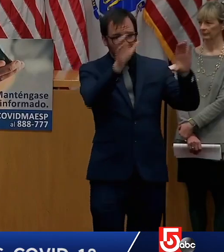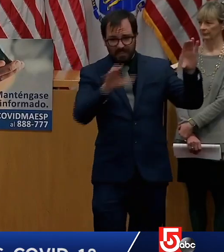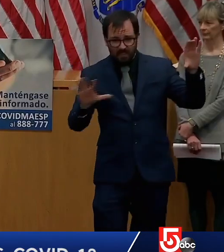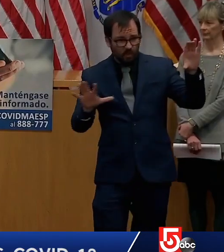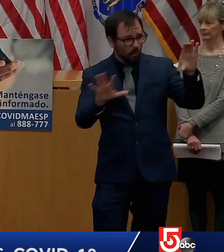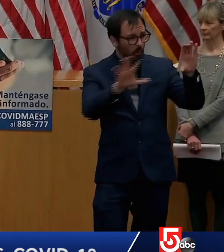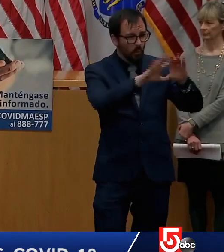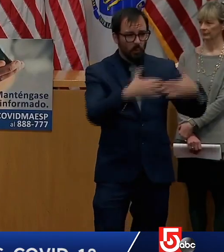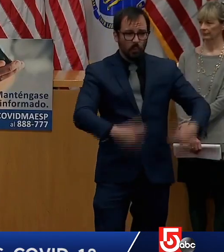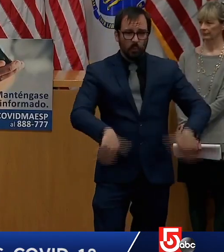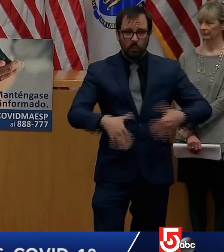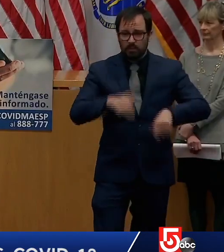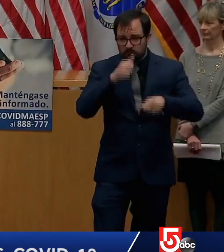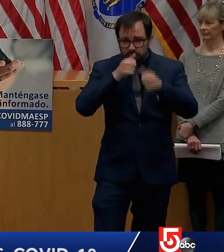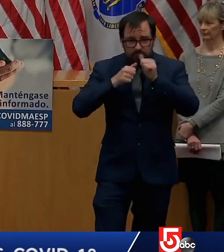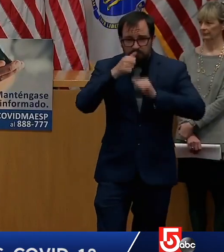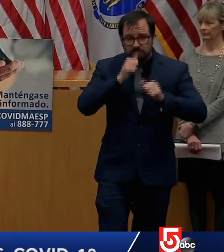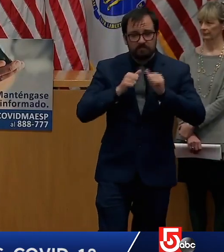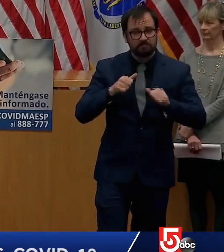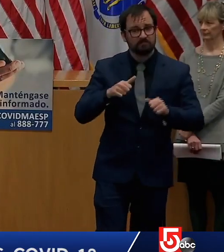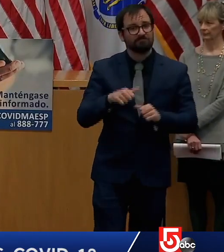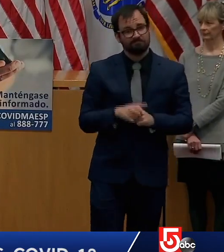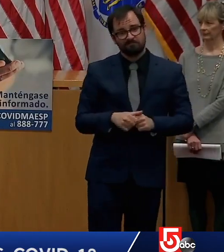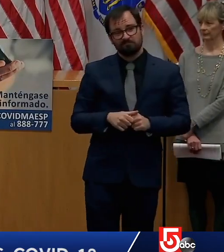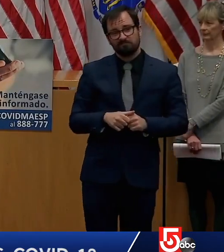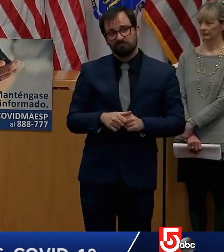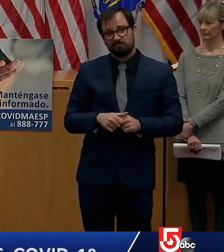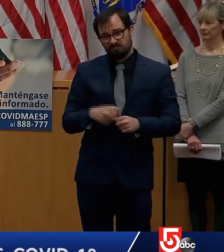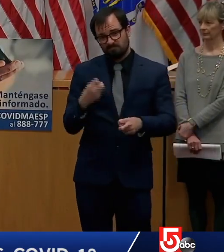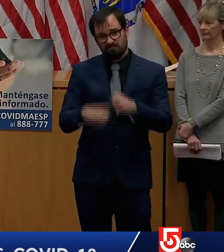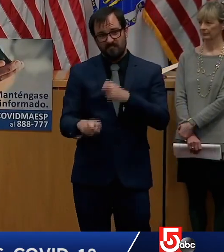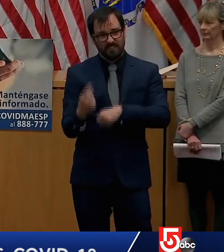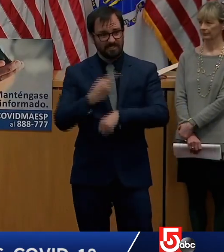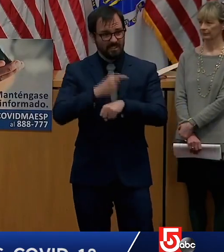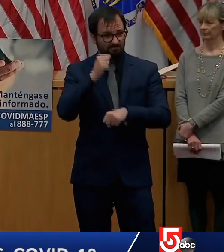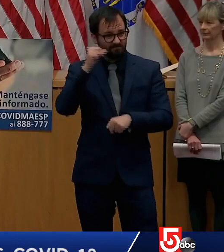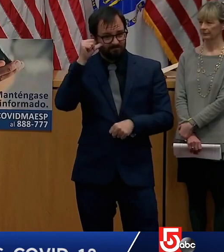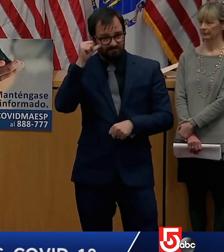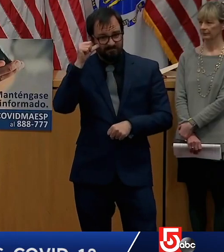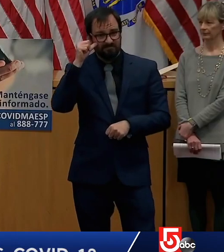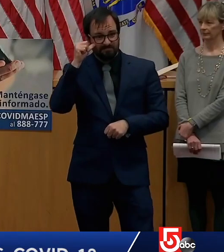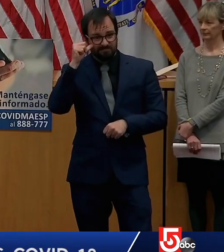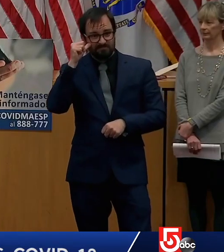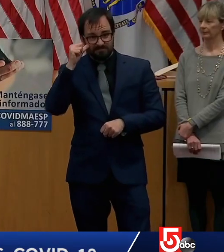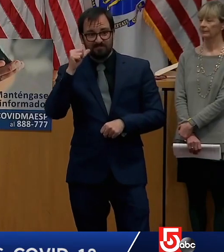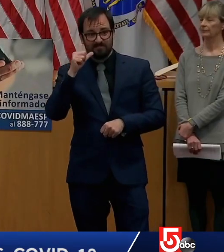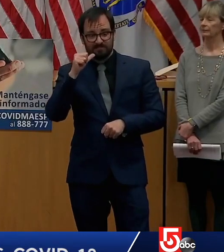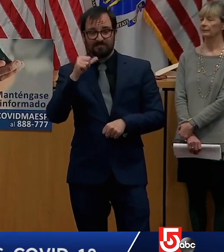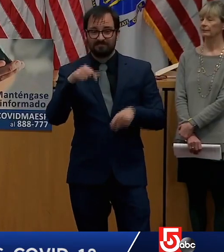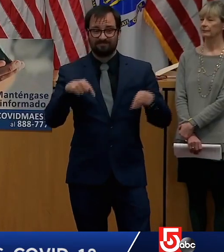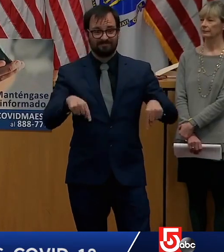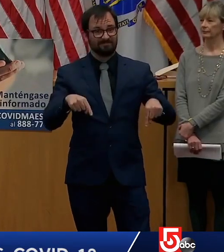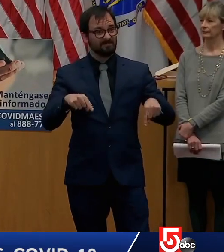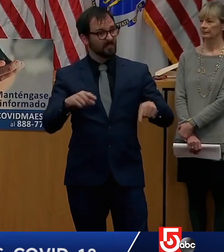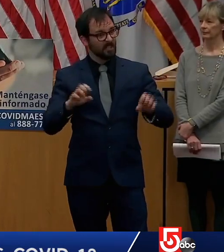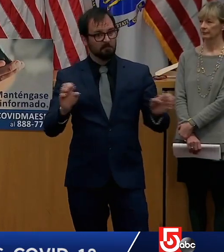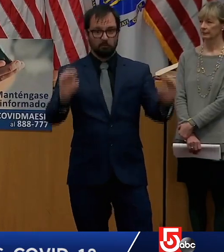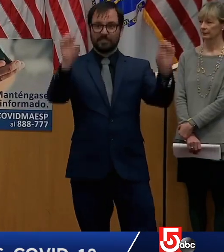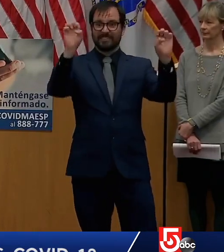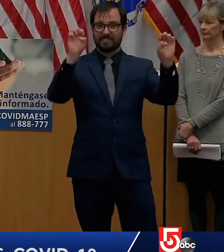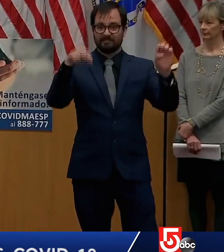in the covid state of emergency that we are all living within and especially for our students